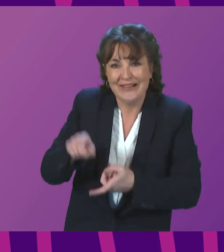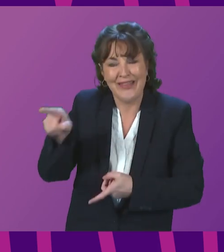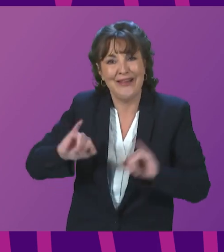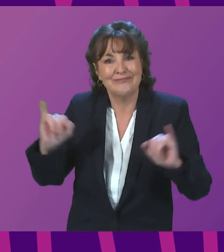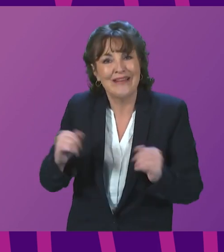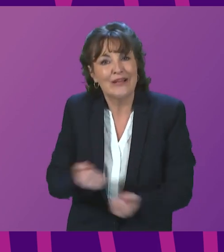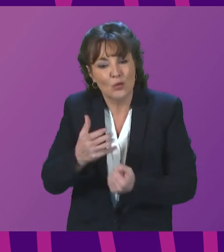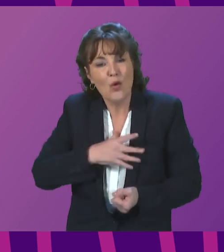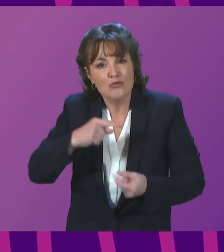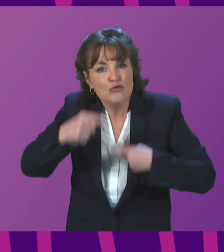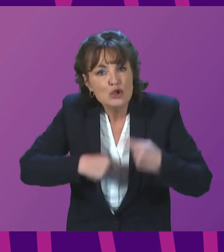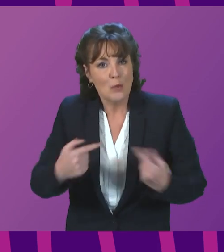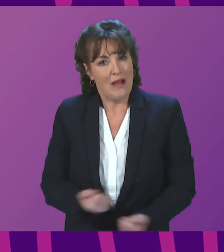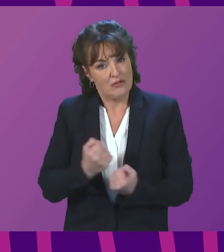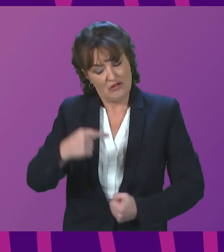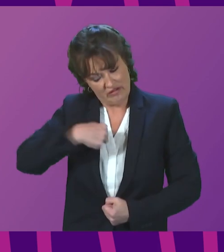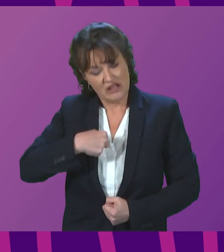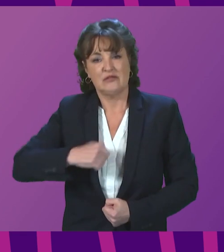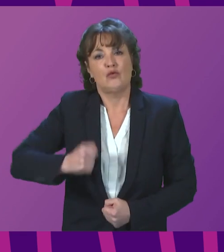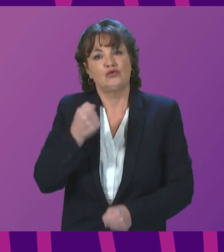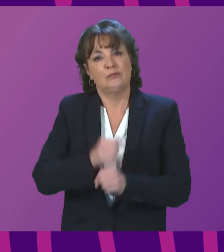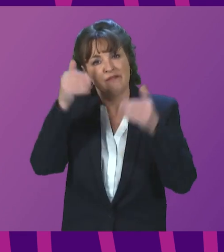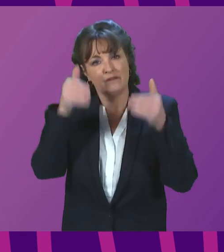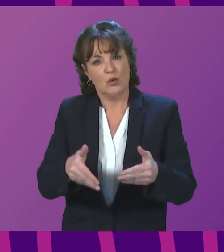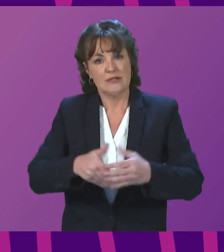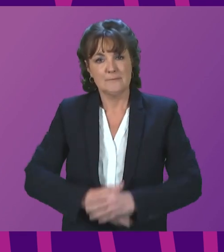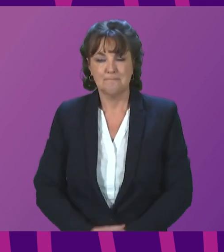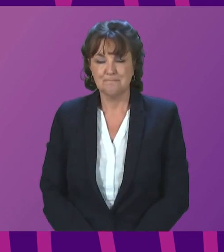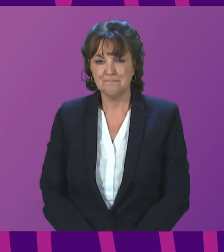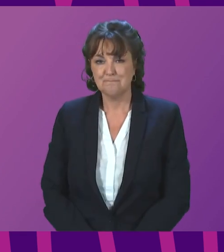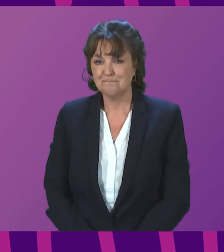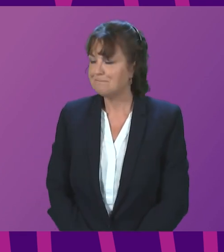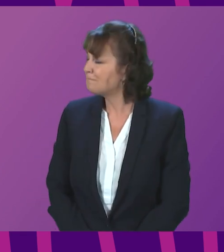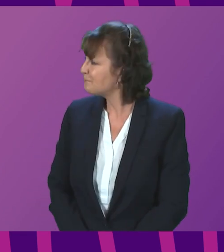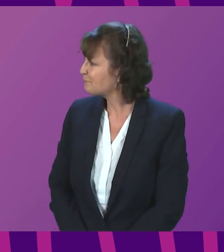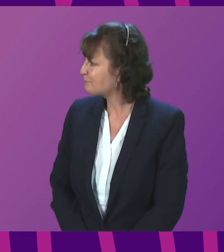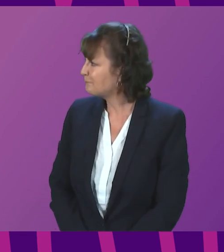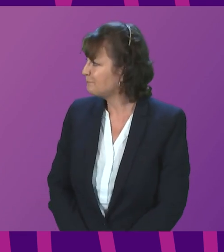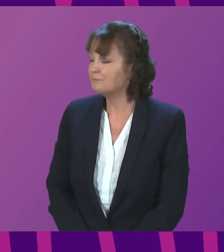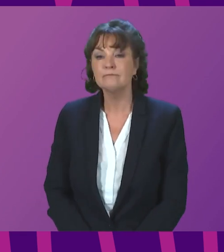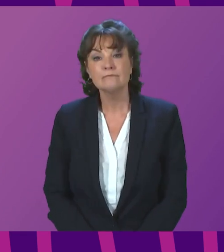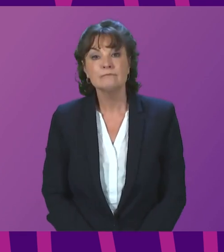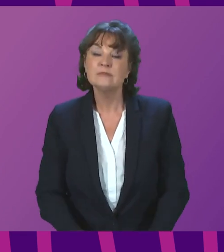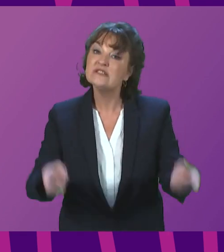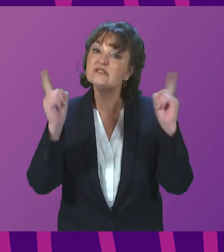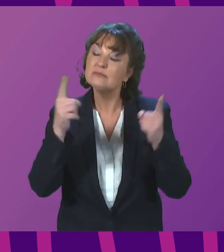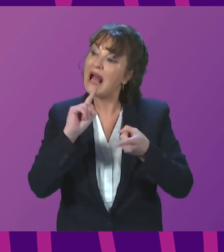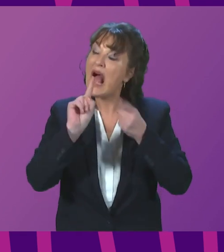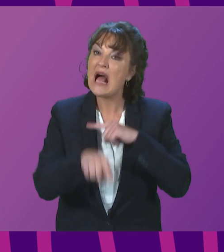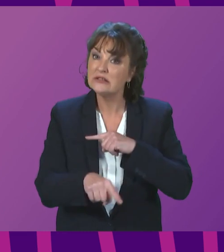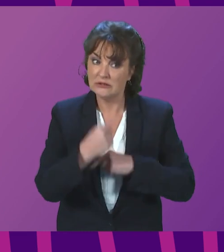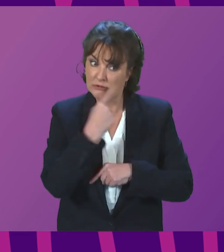Government remains focused on. Douglas Ross. The First Minister started her answer by saying that she and her Government would look at all of the issues